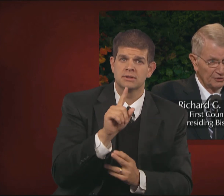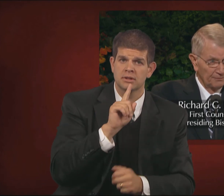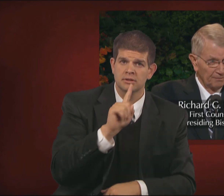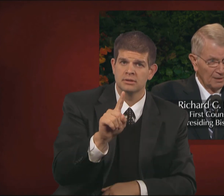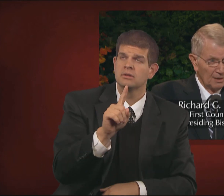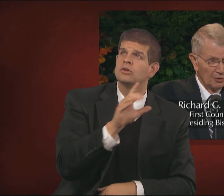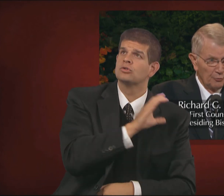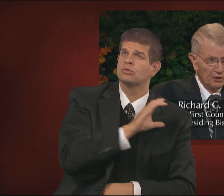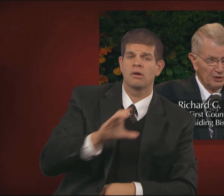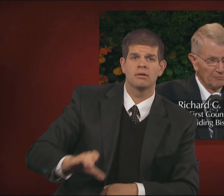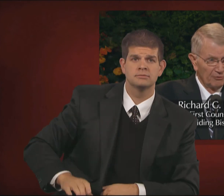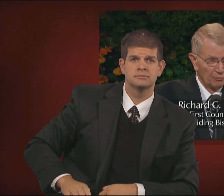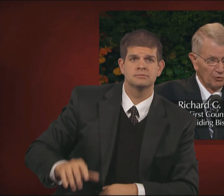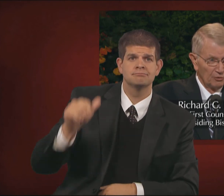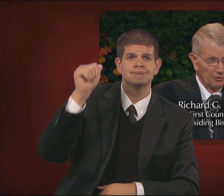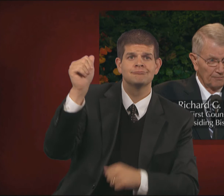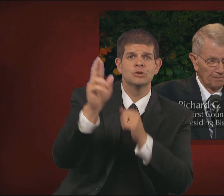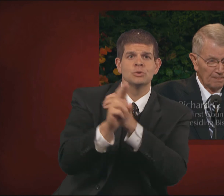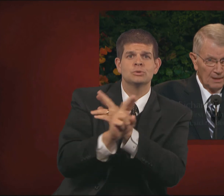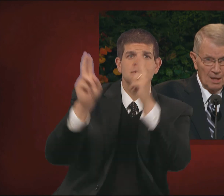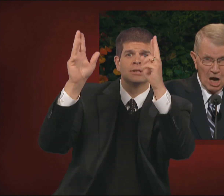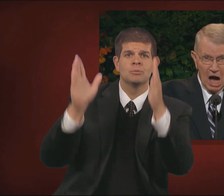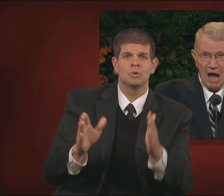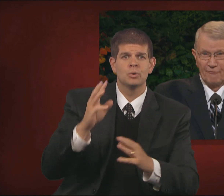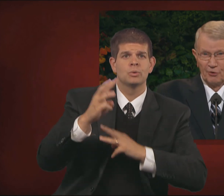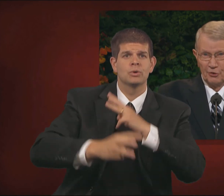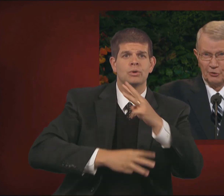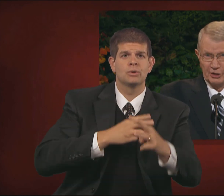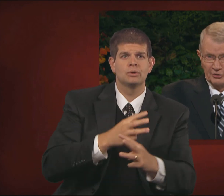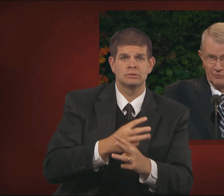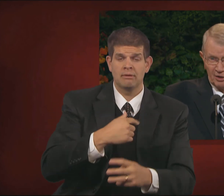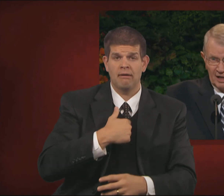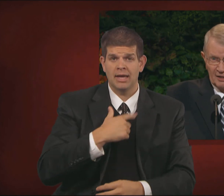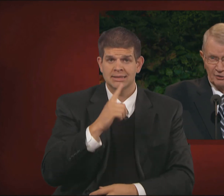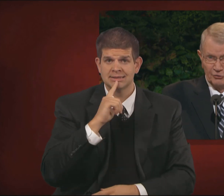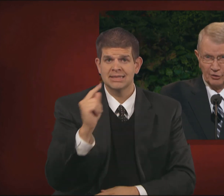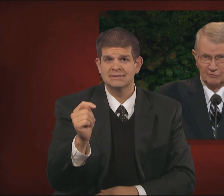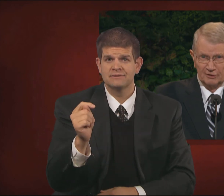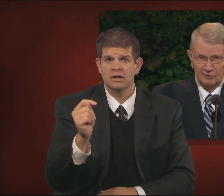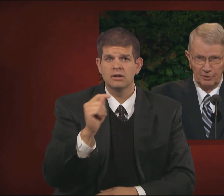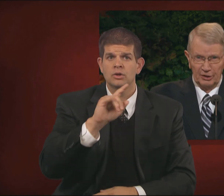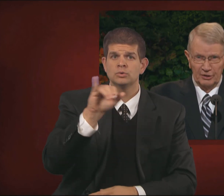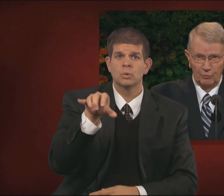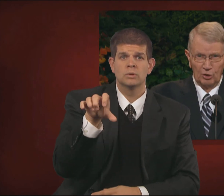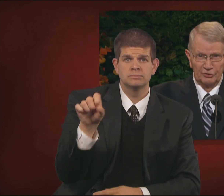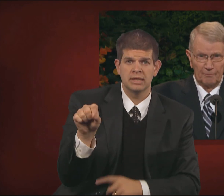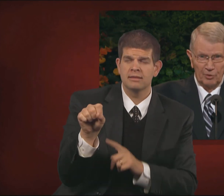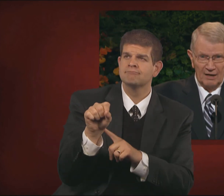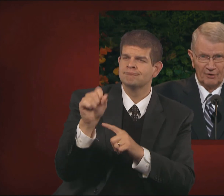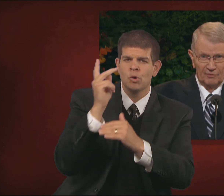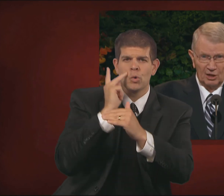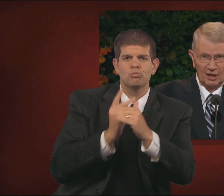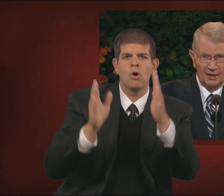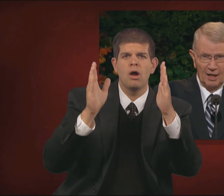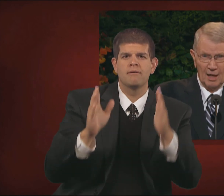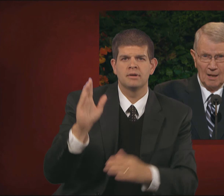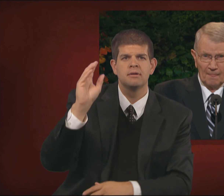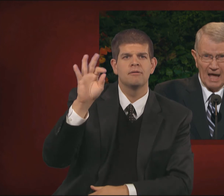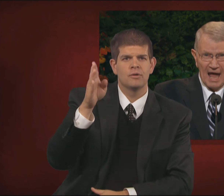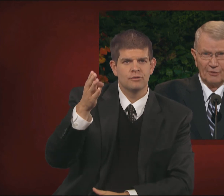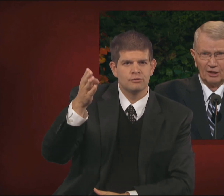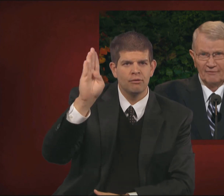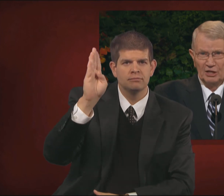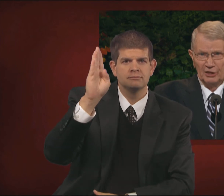Christ, the Redeemer of the world. I further testify that Joseph Smith was a prophet of God